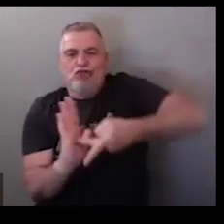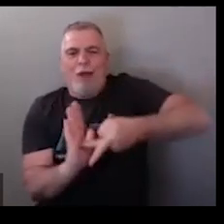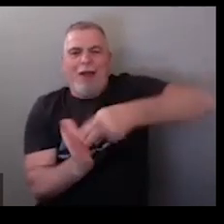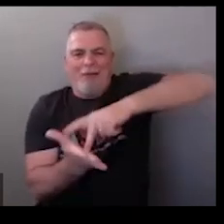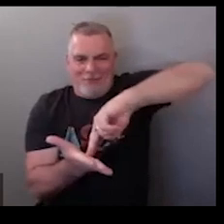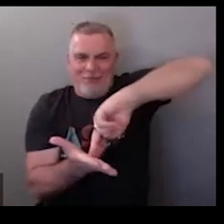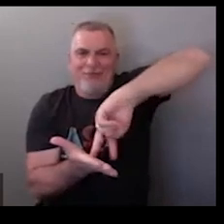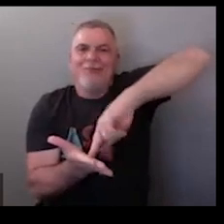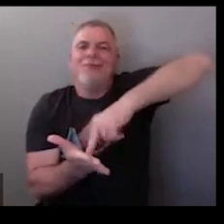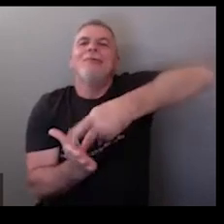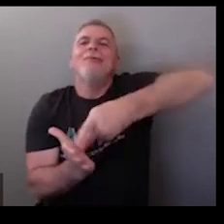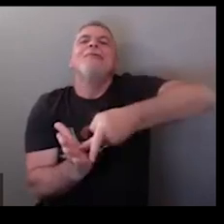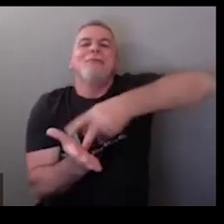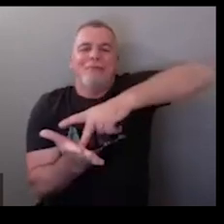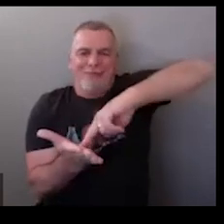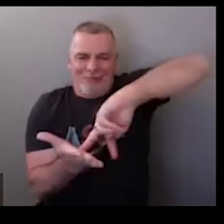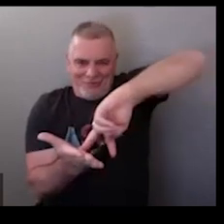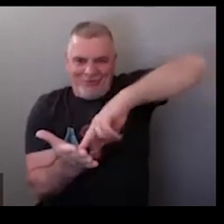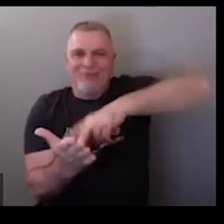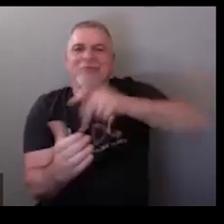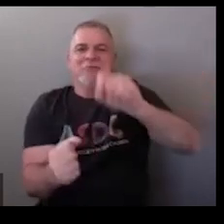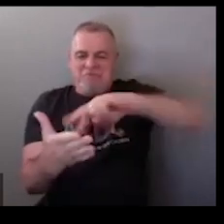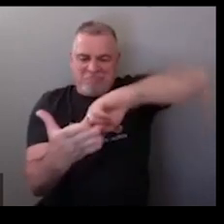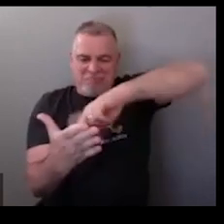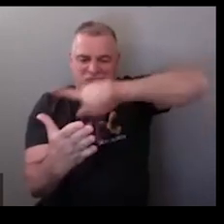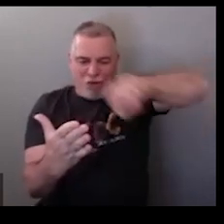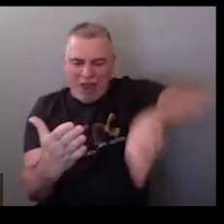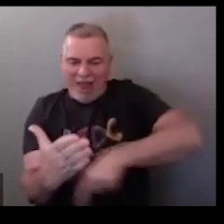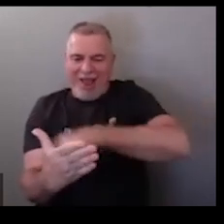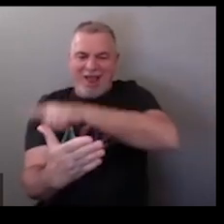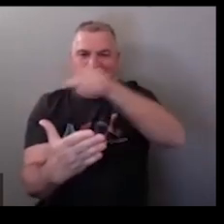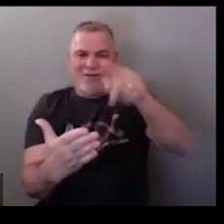that helps you draw a perfect circle around an axis